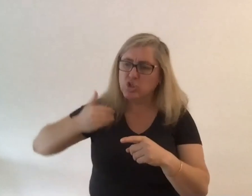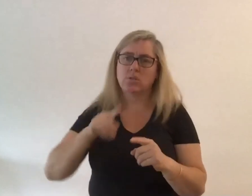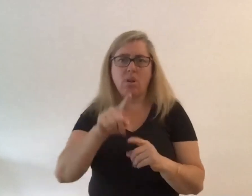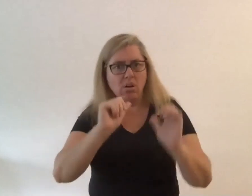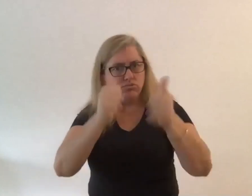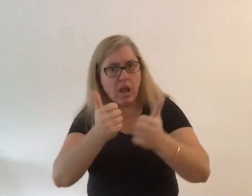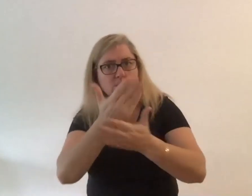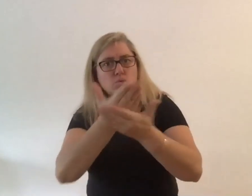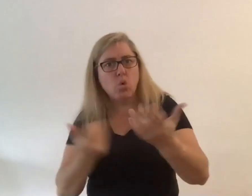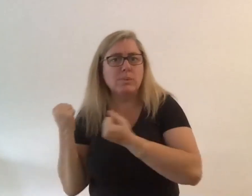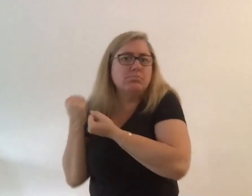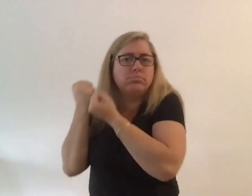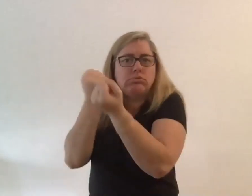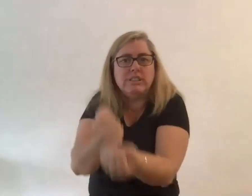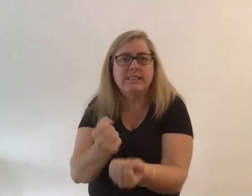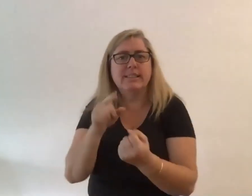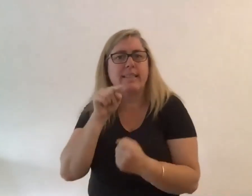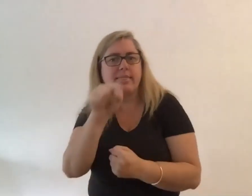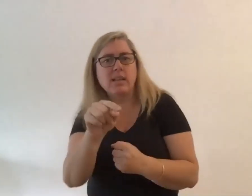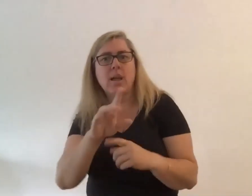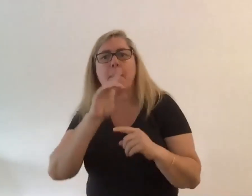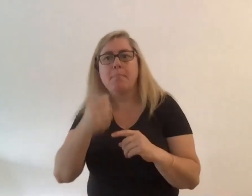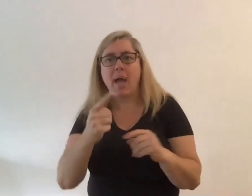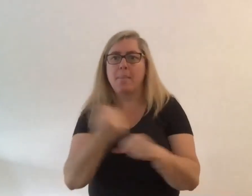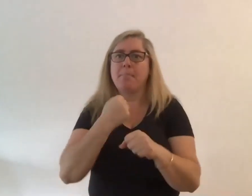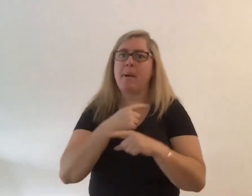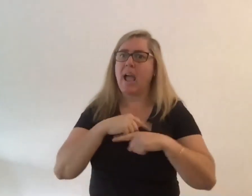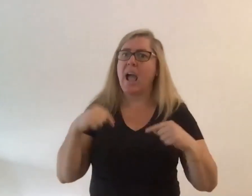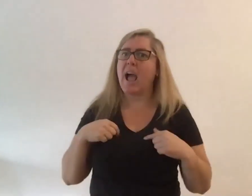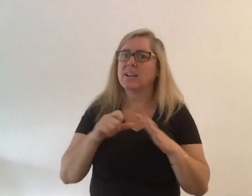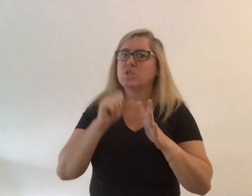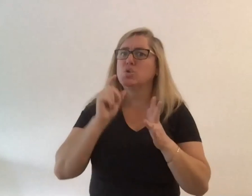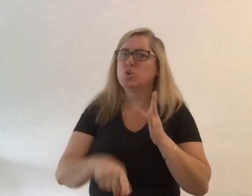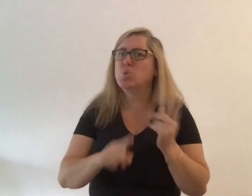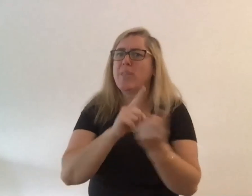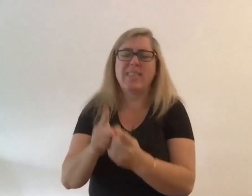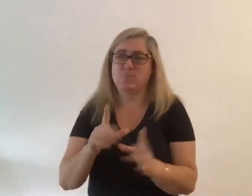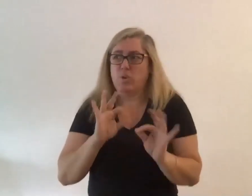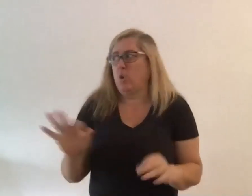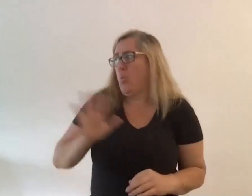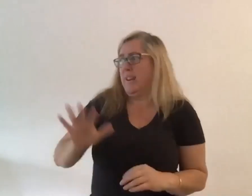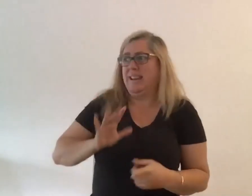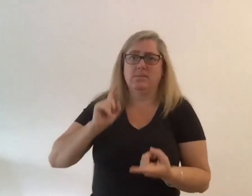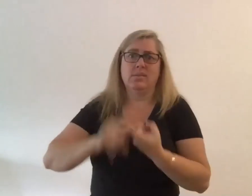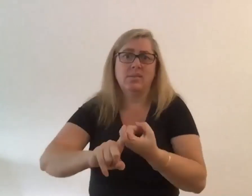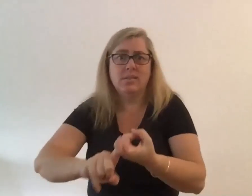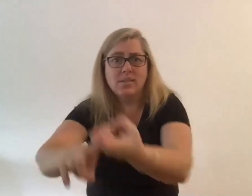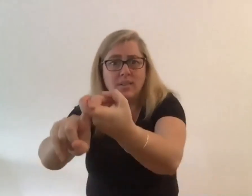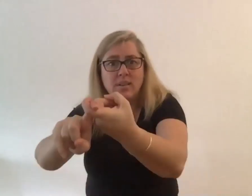bringing bringing through those things but it also makes us do things we don't need to keep doing so the fact that we're forced